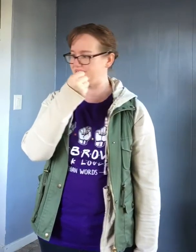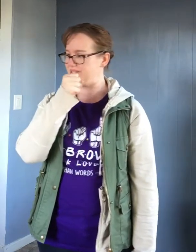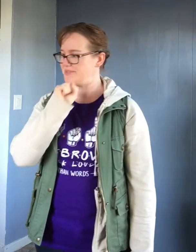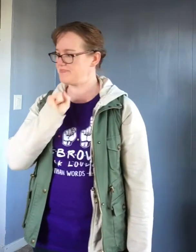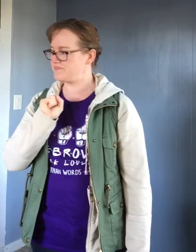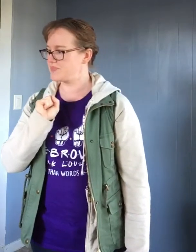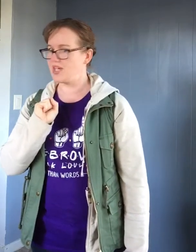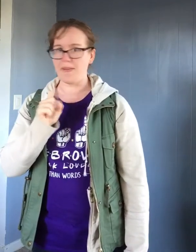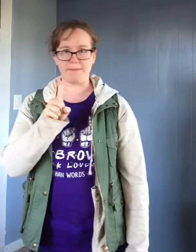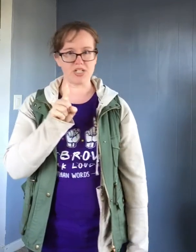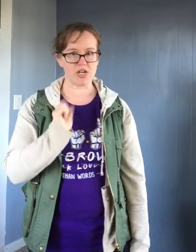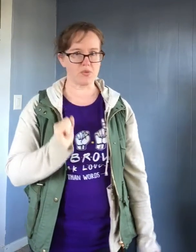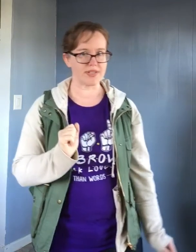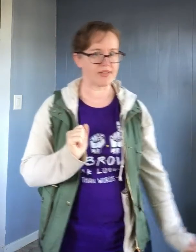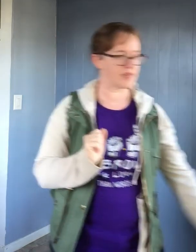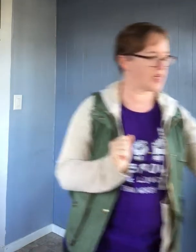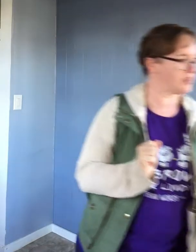cream. My dog wants outside.